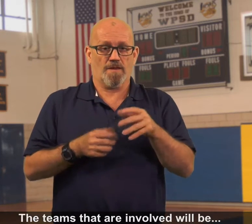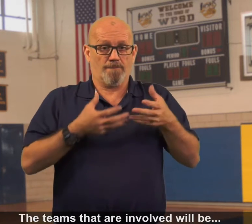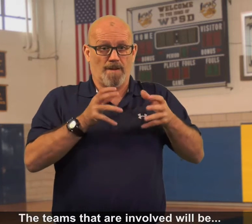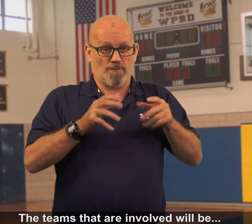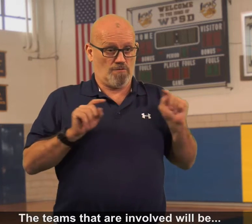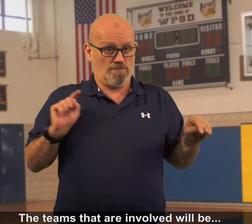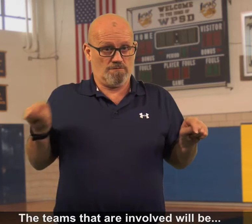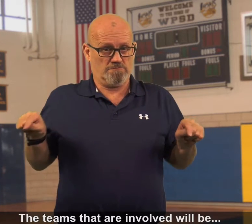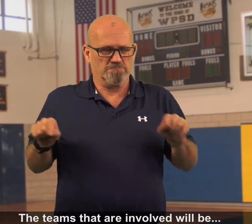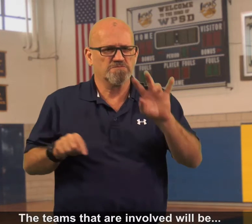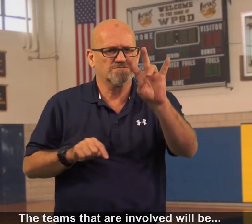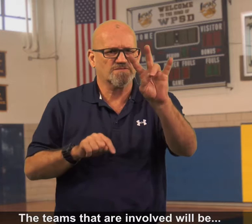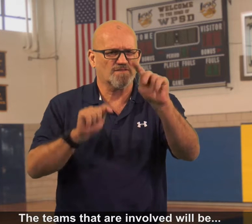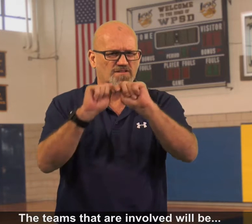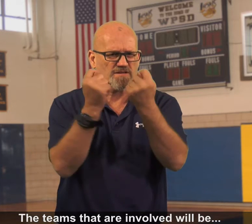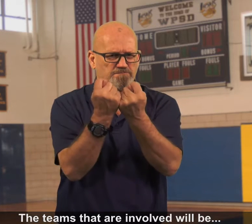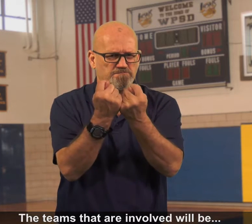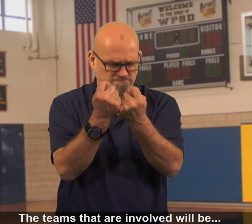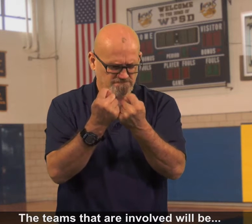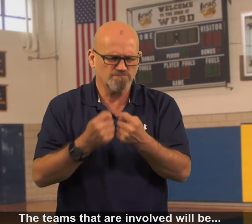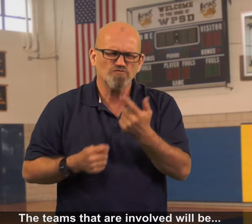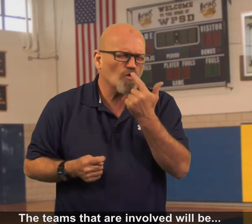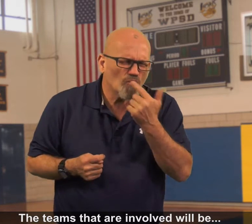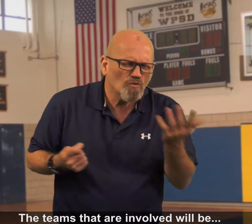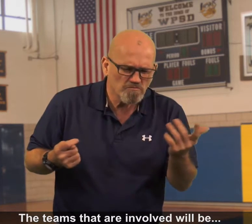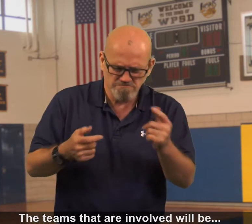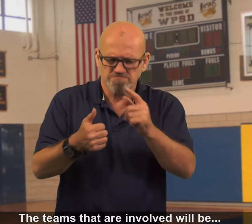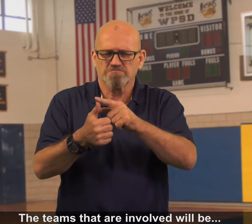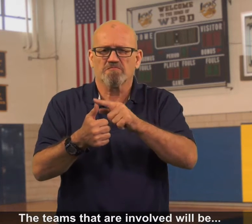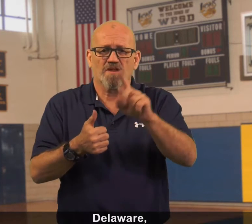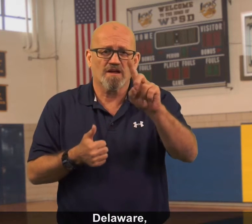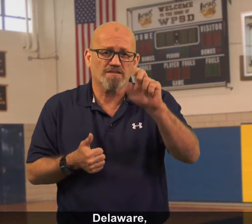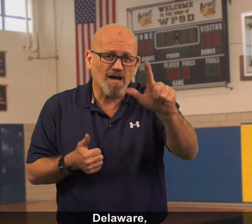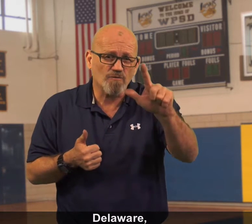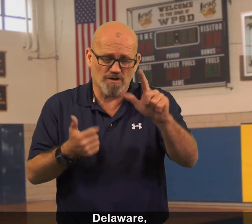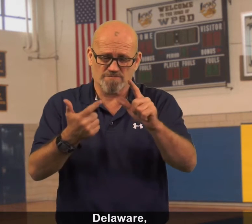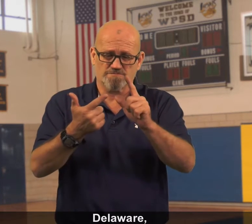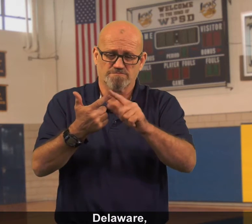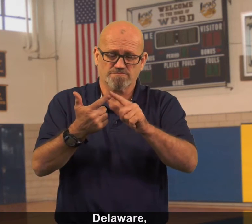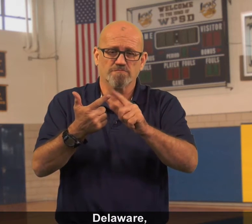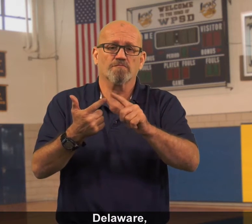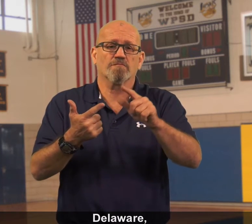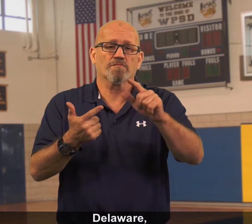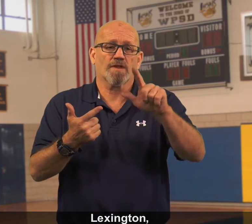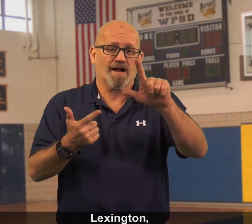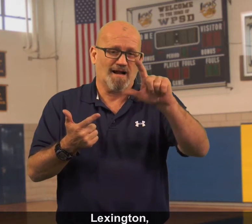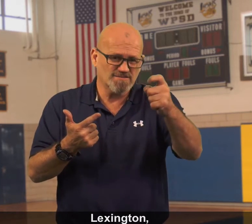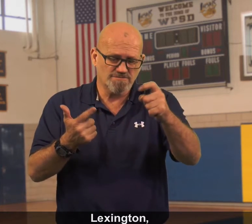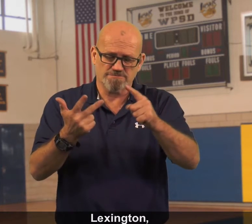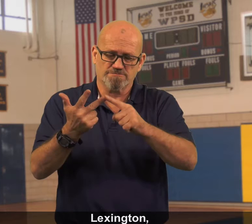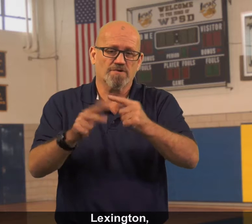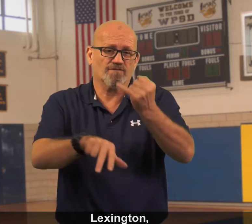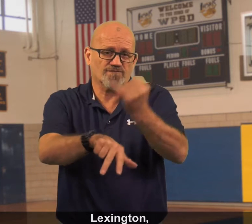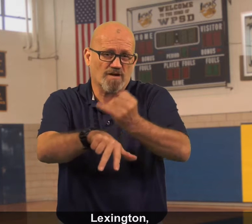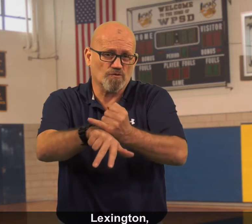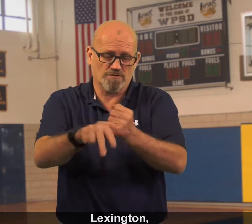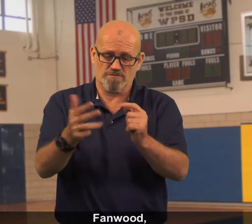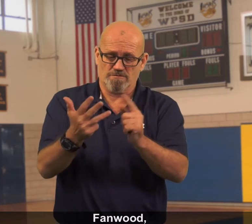The teams that are involved will be Delaware, Lexington, Fanwood,